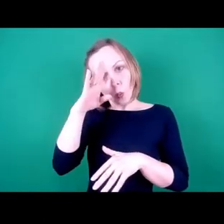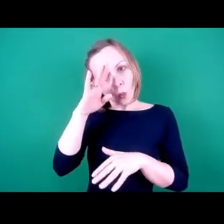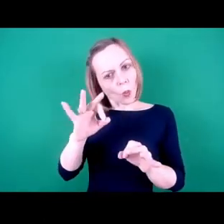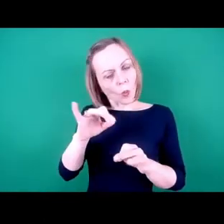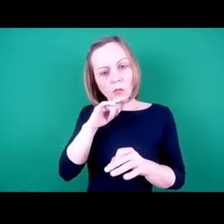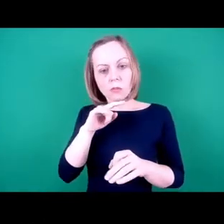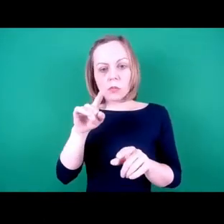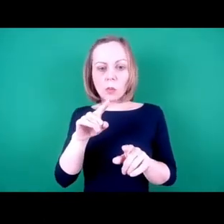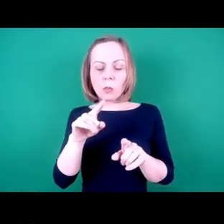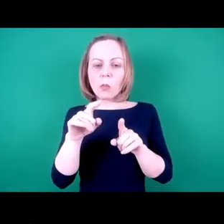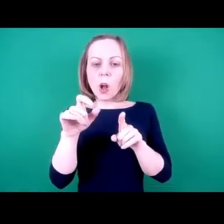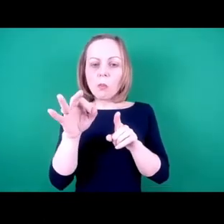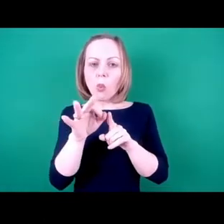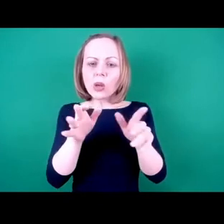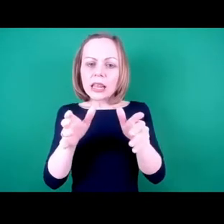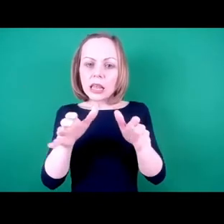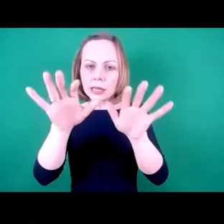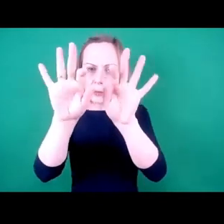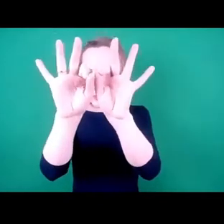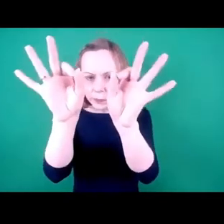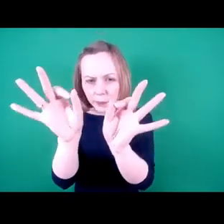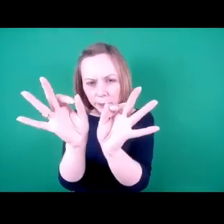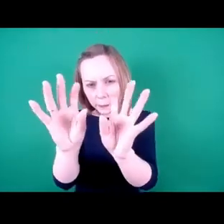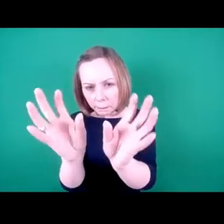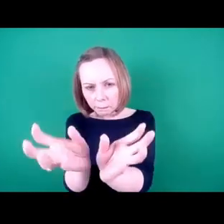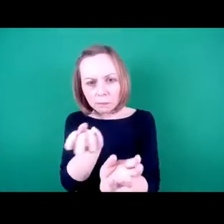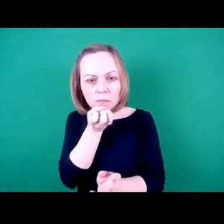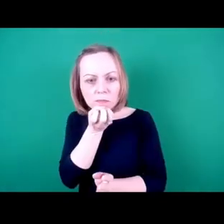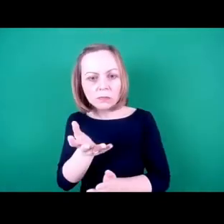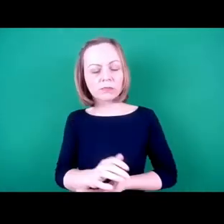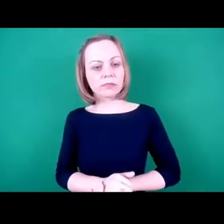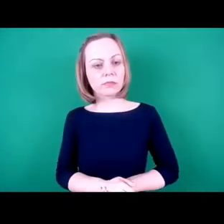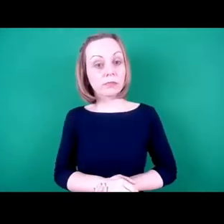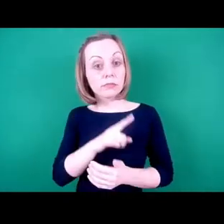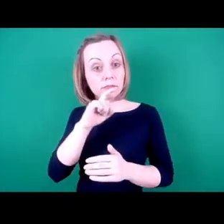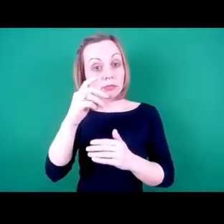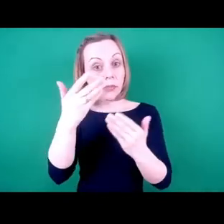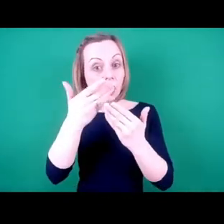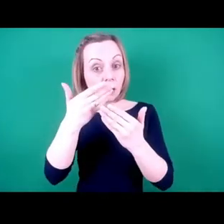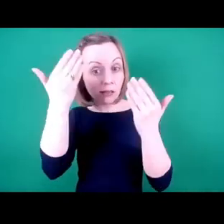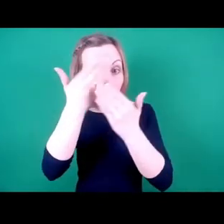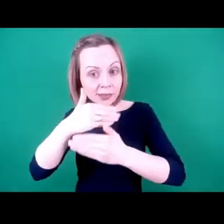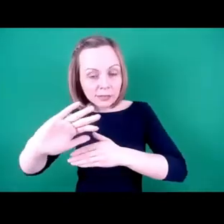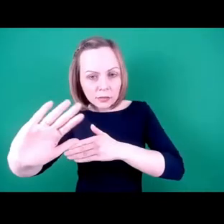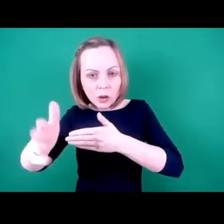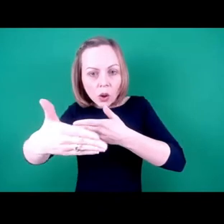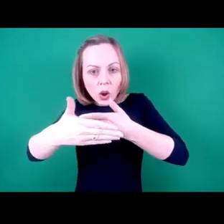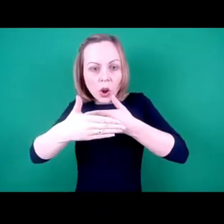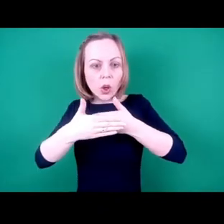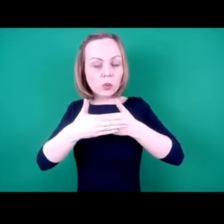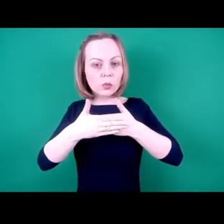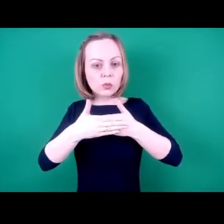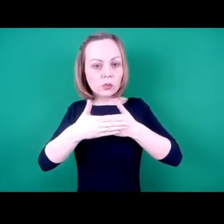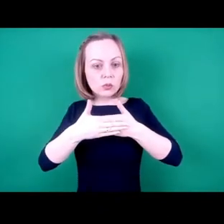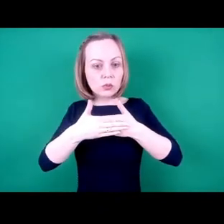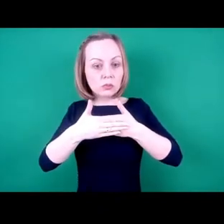Made of porcelain, father explained. At night when the door closed for the very last time, no one was there to see